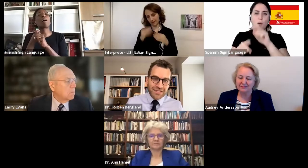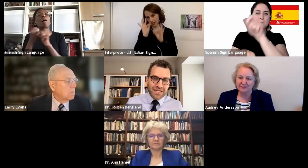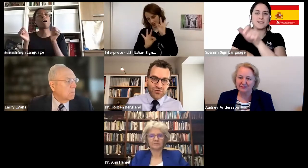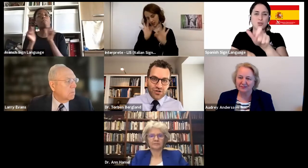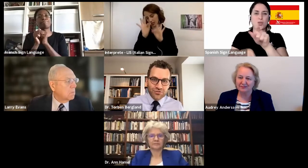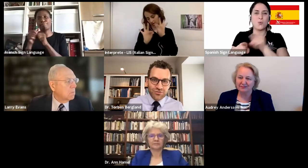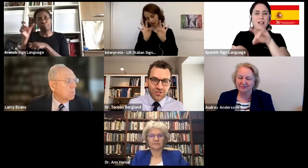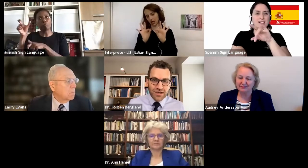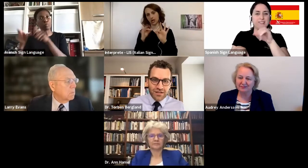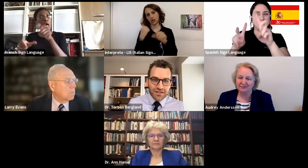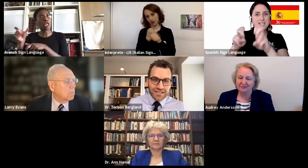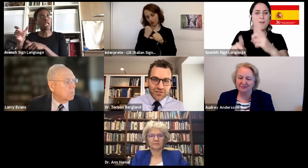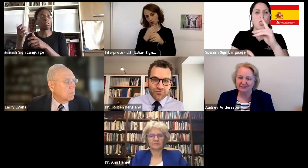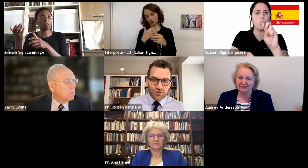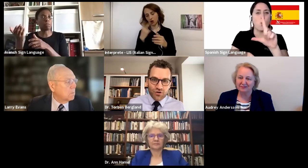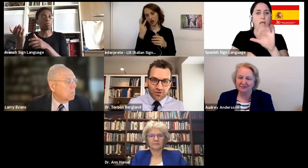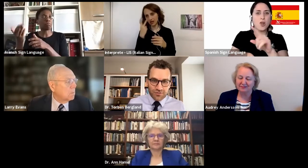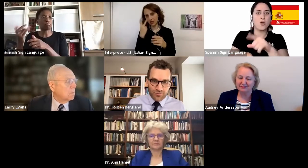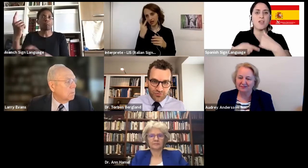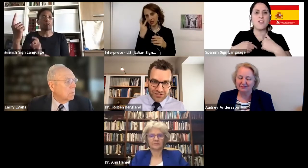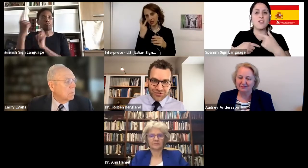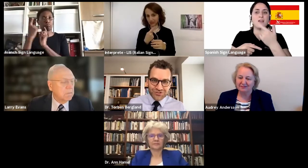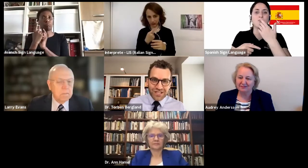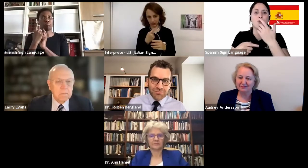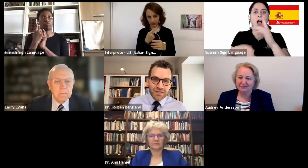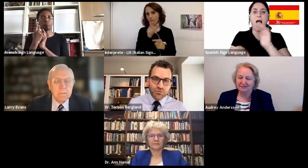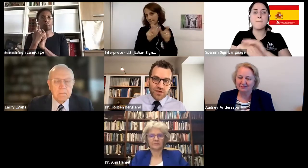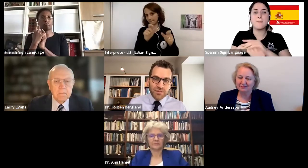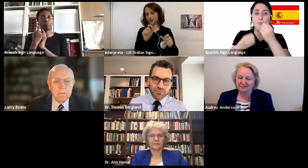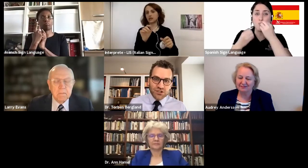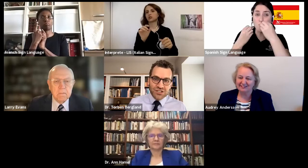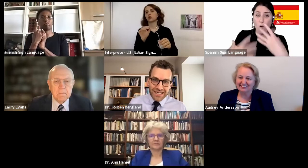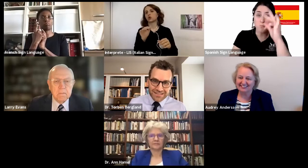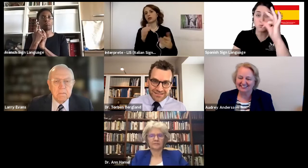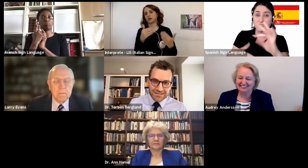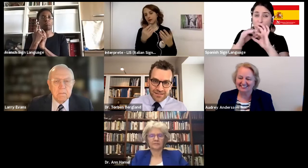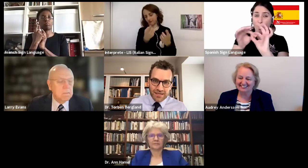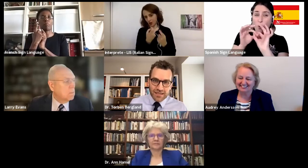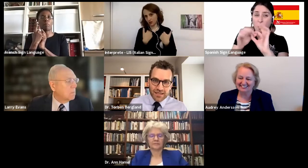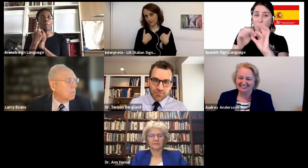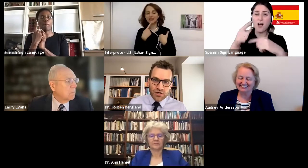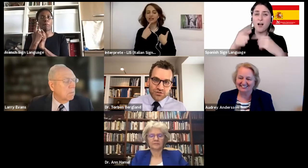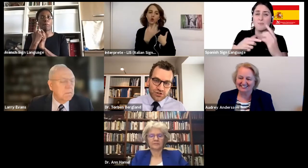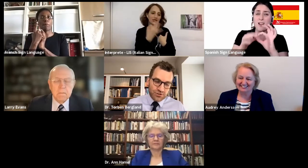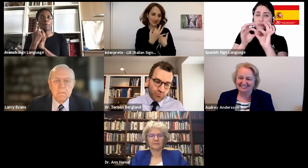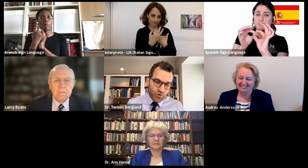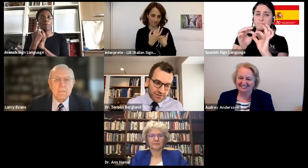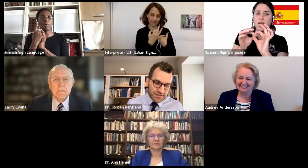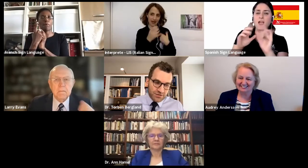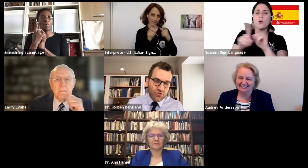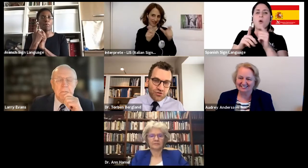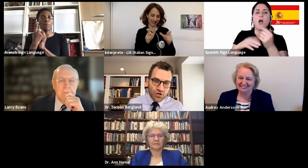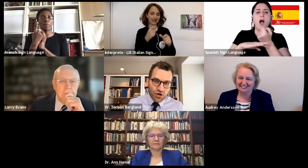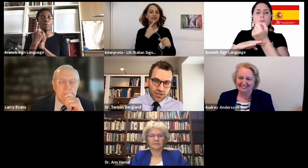family they could talk to, the need for professionals like me would have been much less, because just the